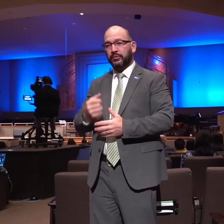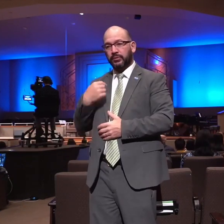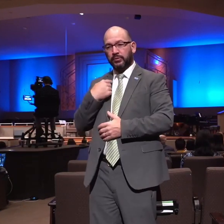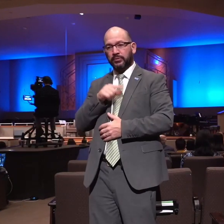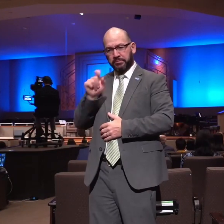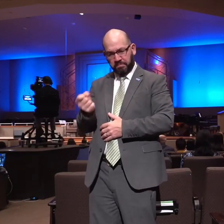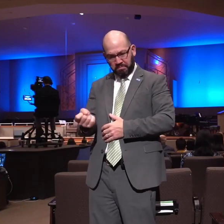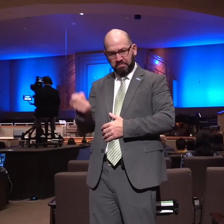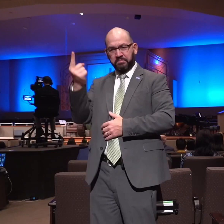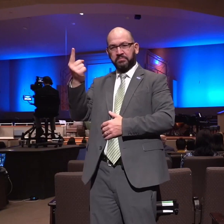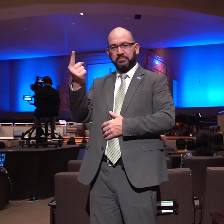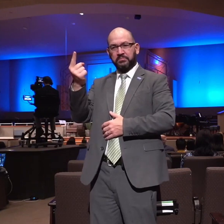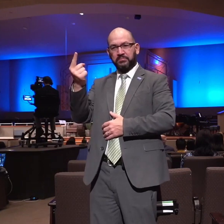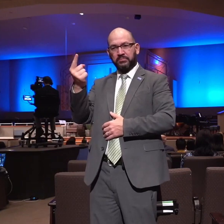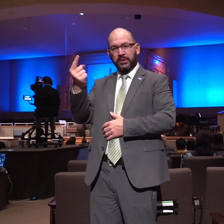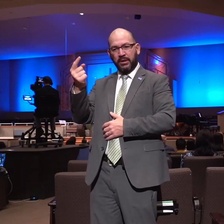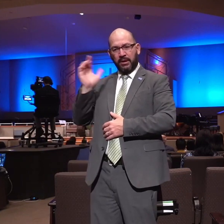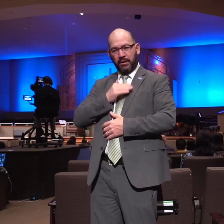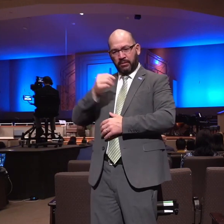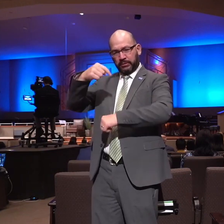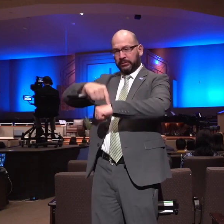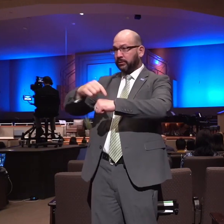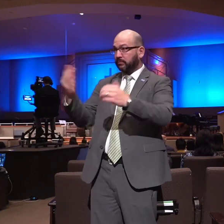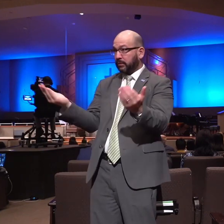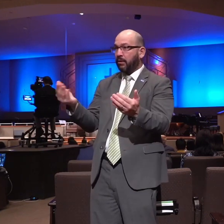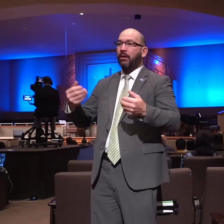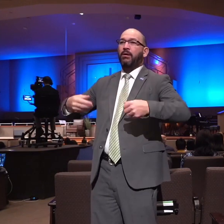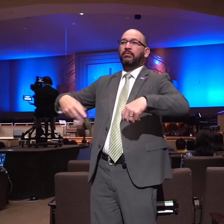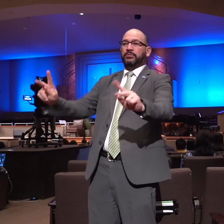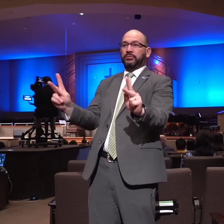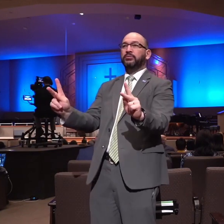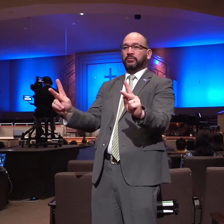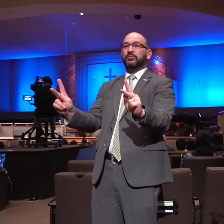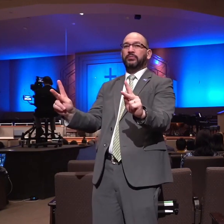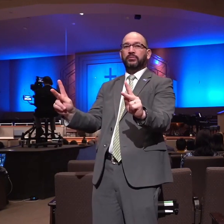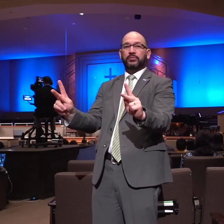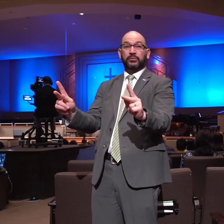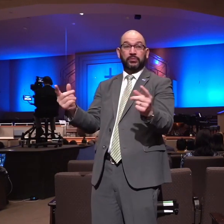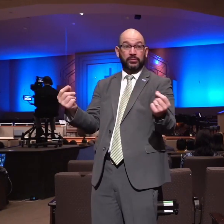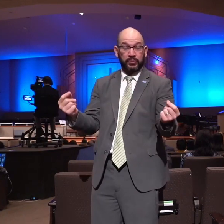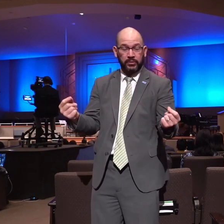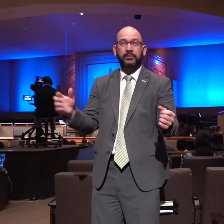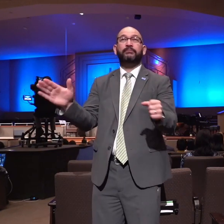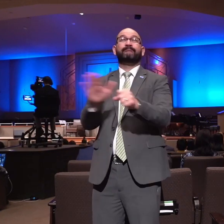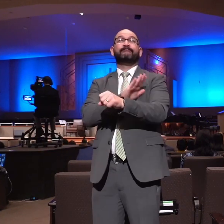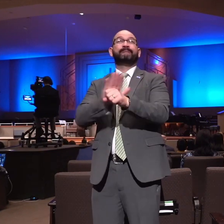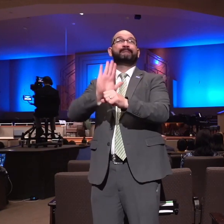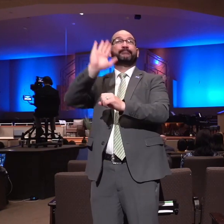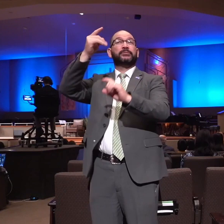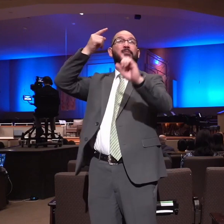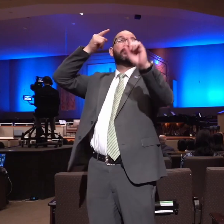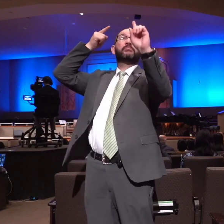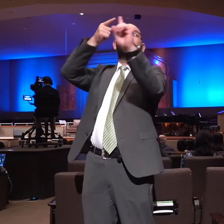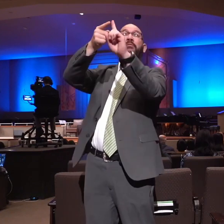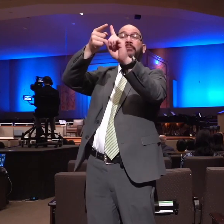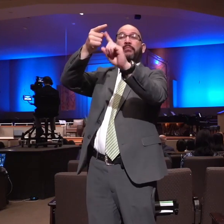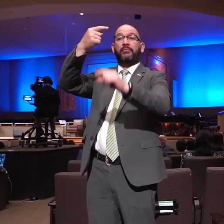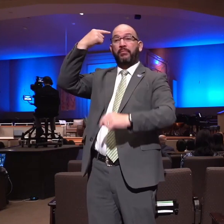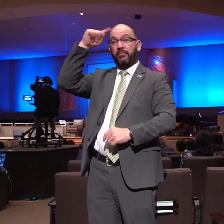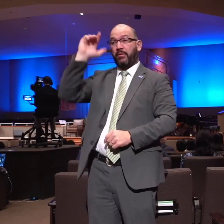is our opportunity opportunity to fulfill God's purpose for